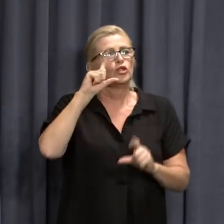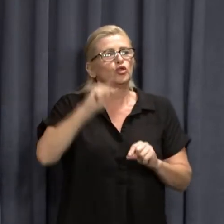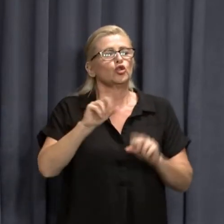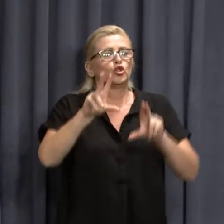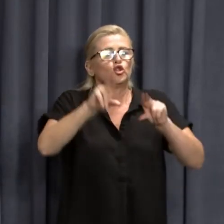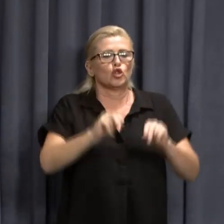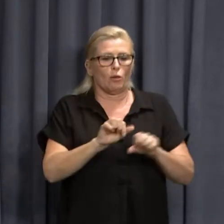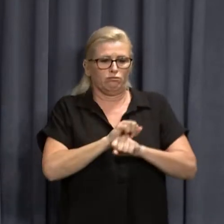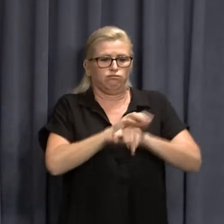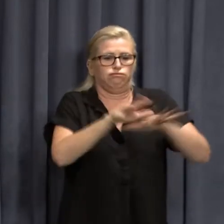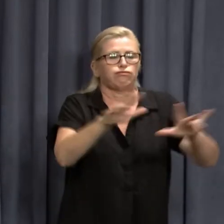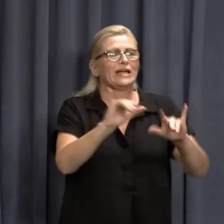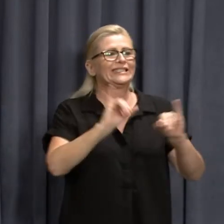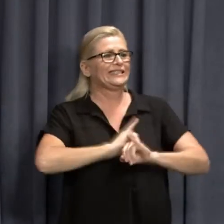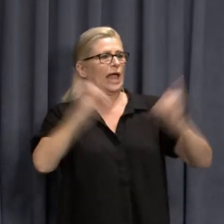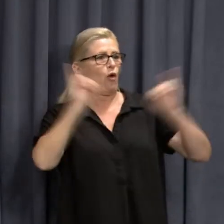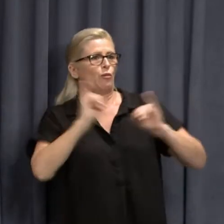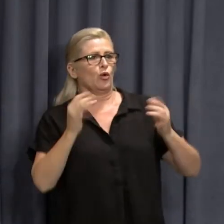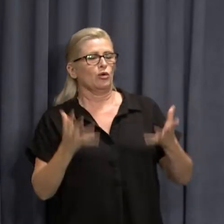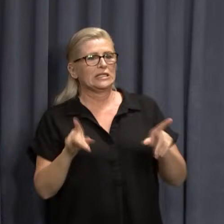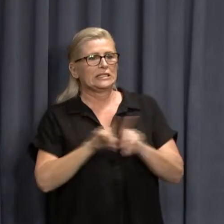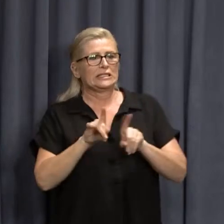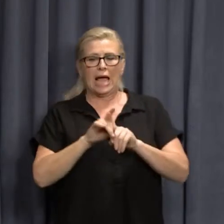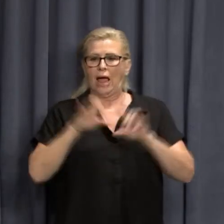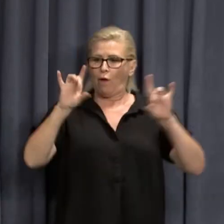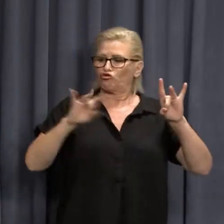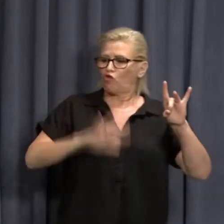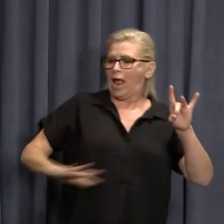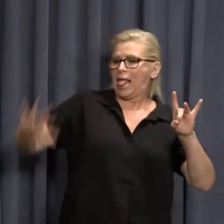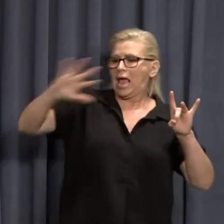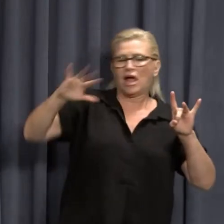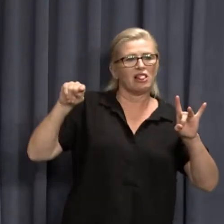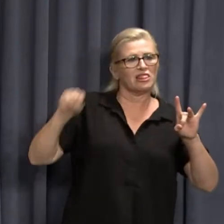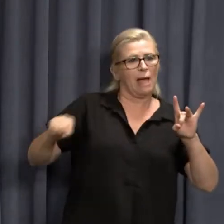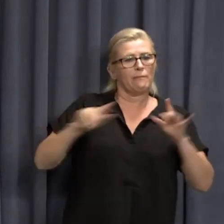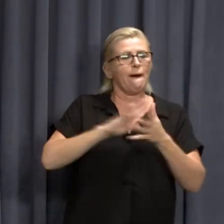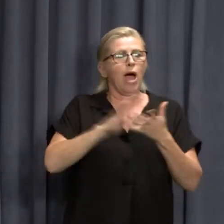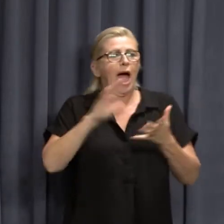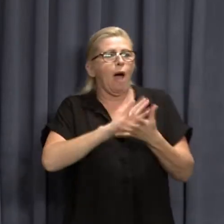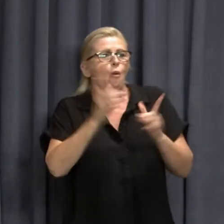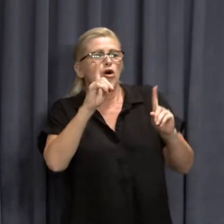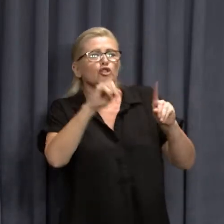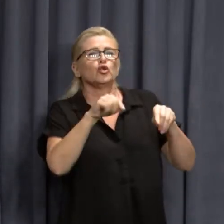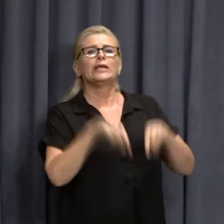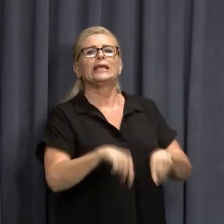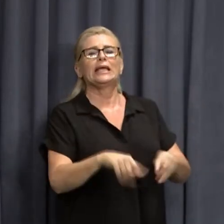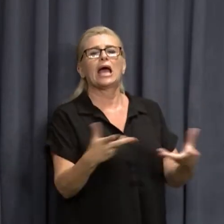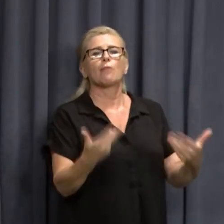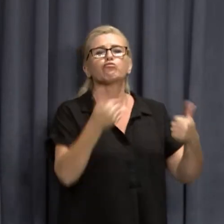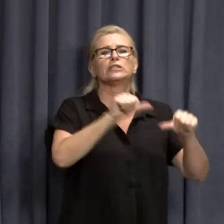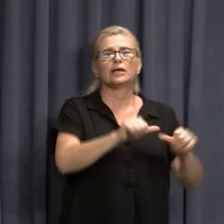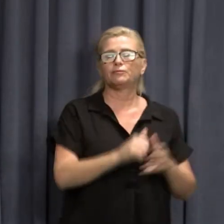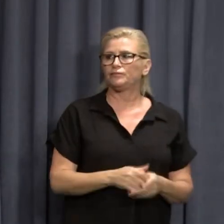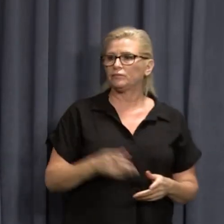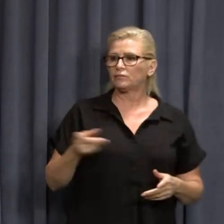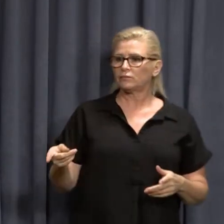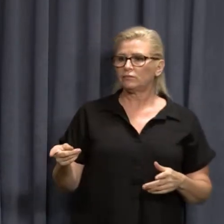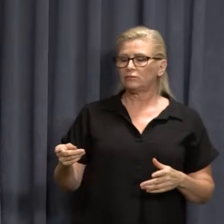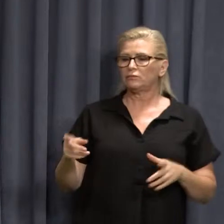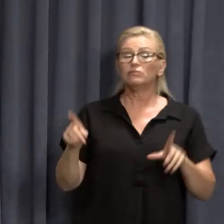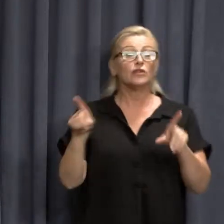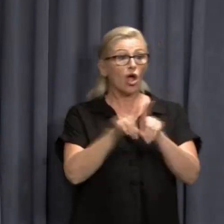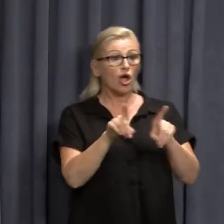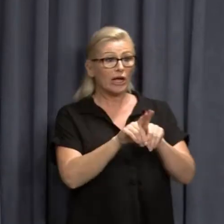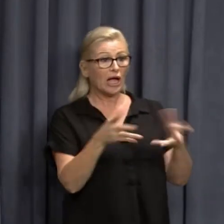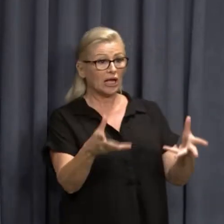as you describe it that we've seen in the eastern states? What are you going to do with this extra time? Well obviously as time goes on we're also going